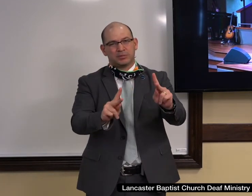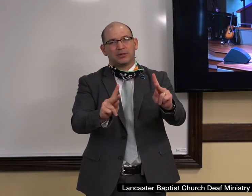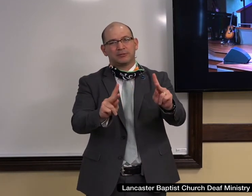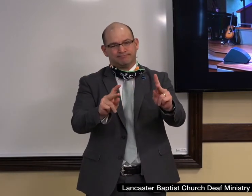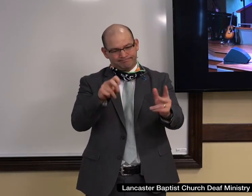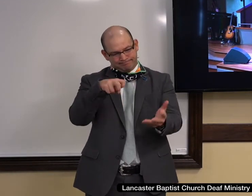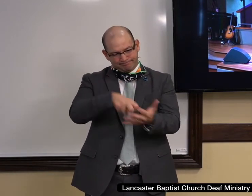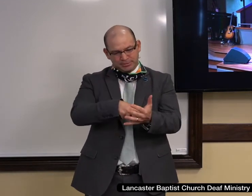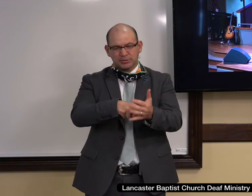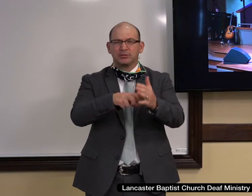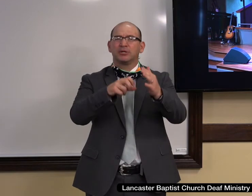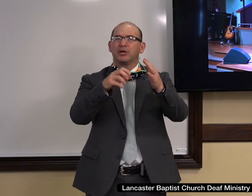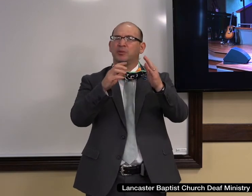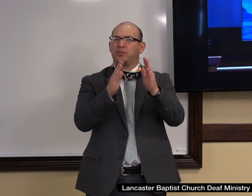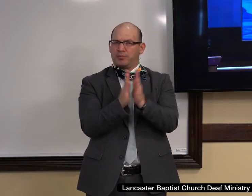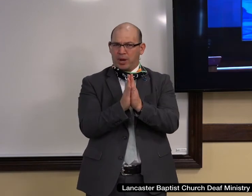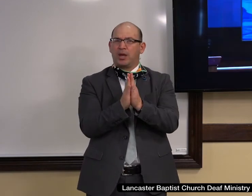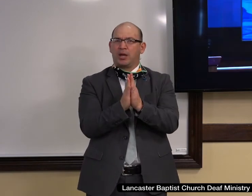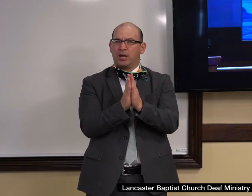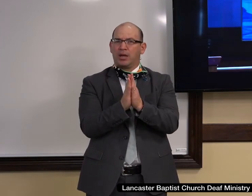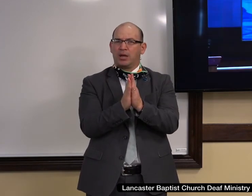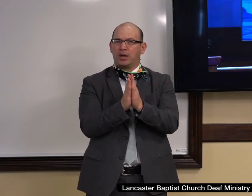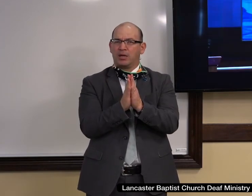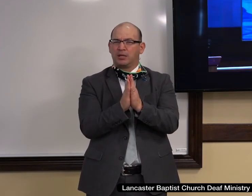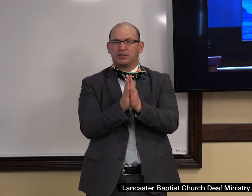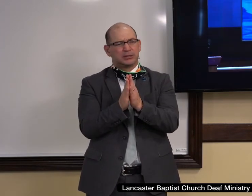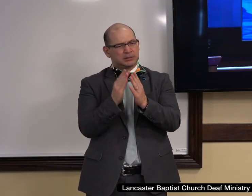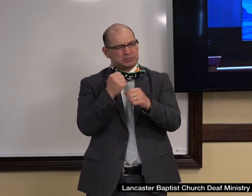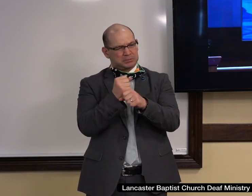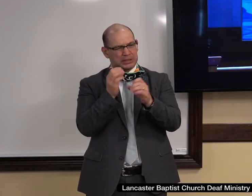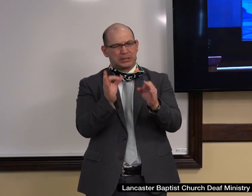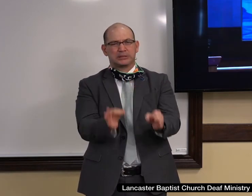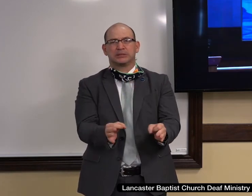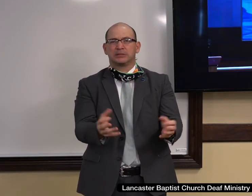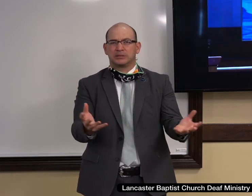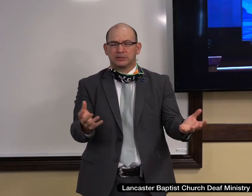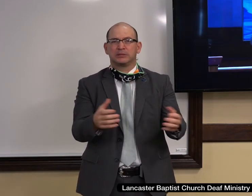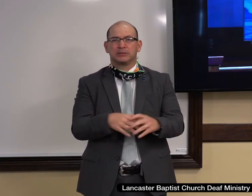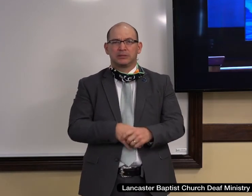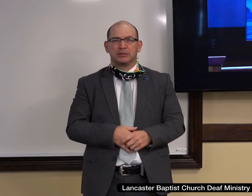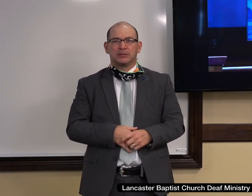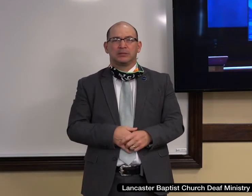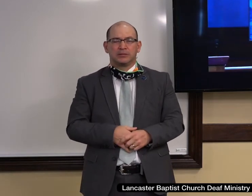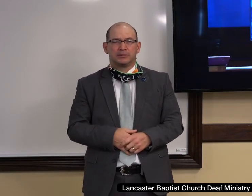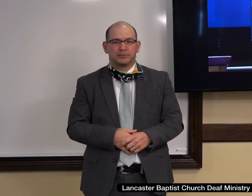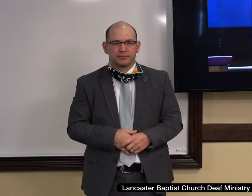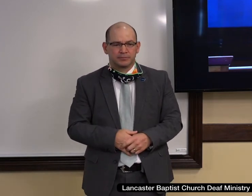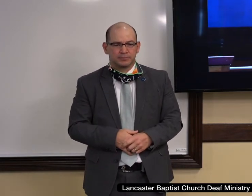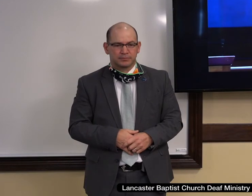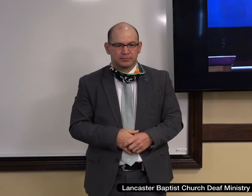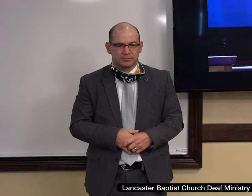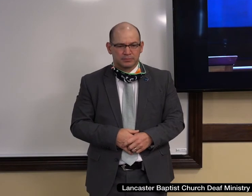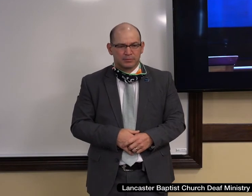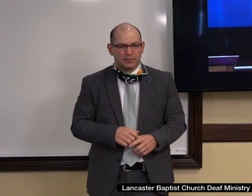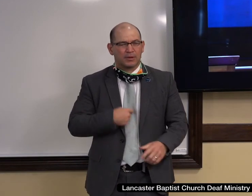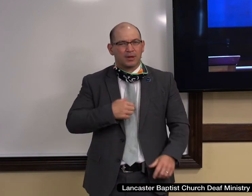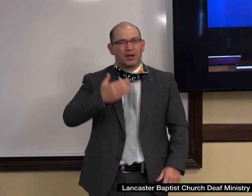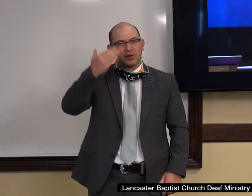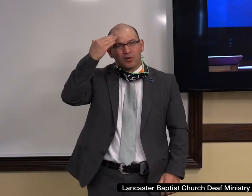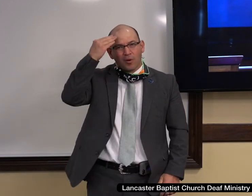fact that somebody may not want somebody just breathing right on them at the time of prayer. But I'm also sensitive to the fact that there might